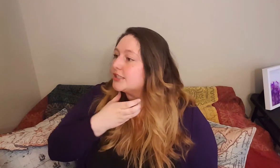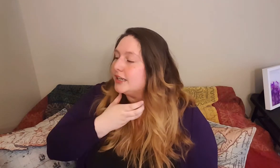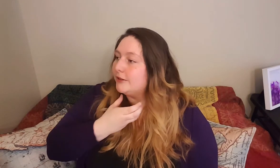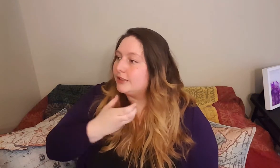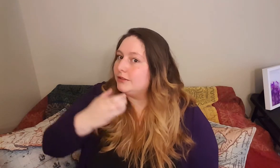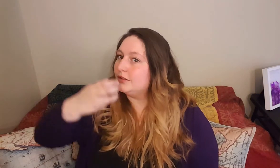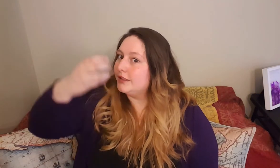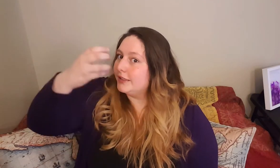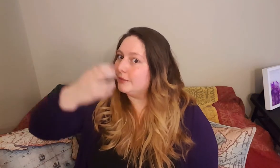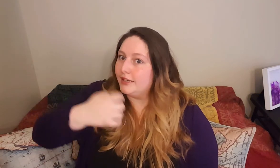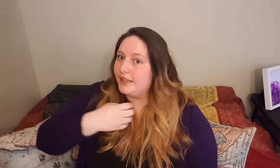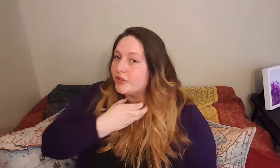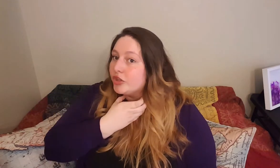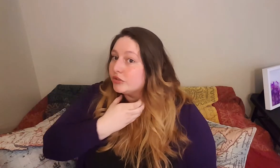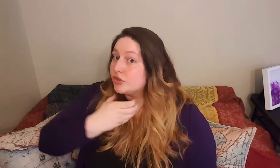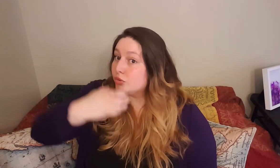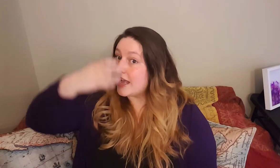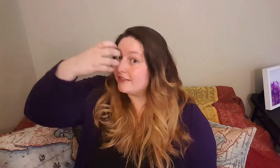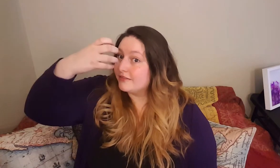just kind of like elongating my neck. Giraffe.